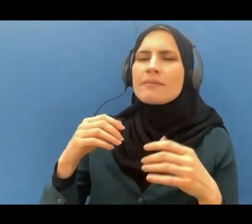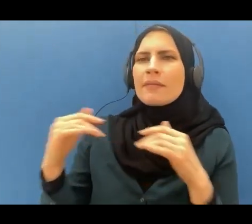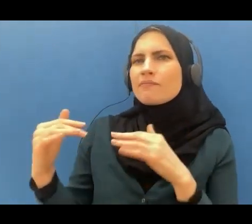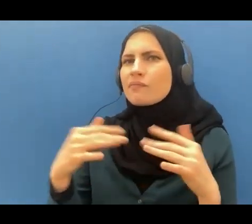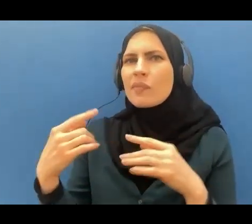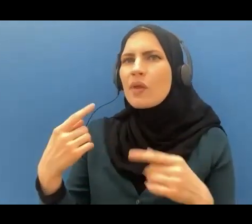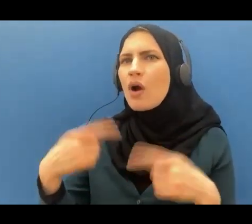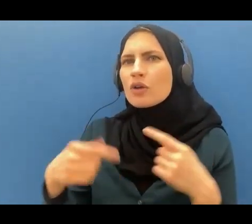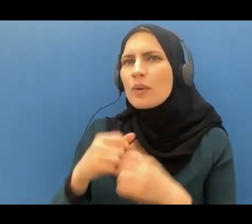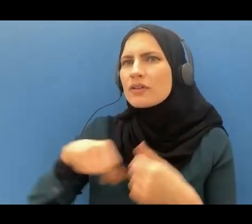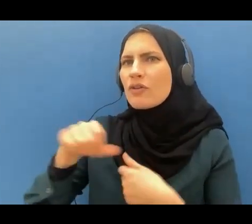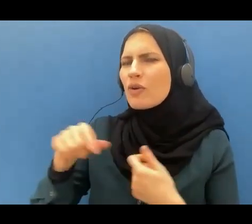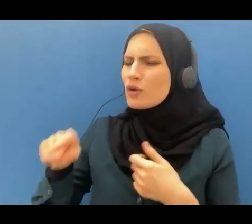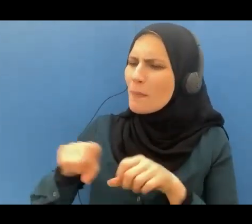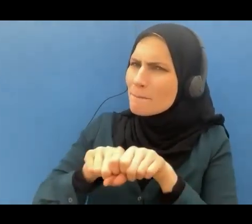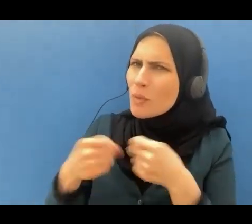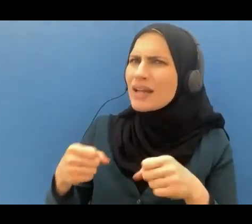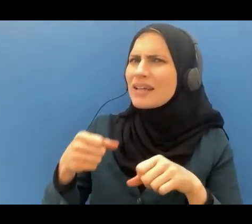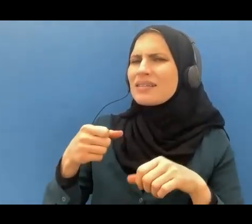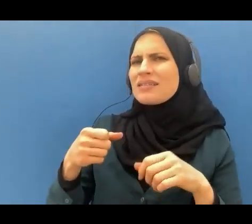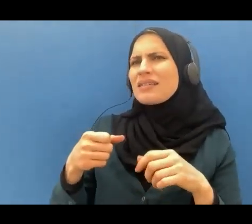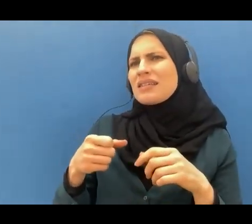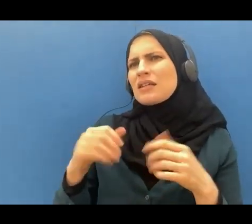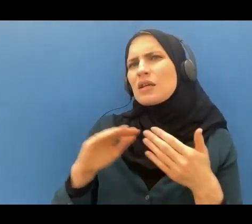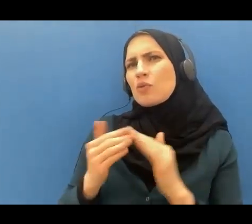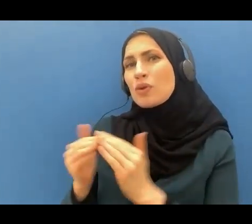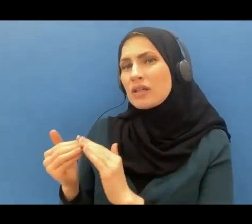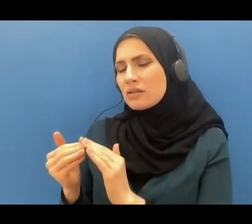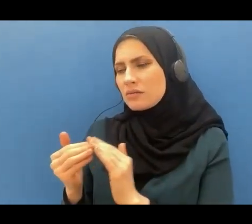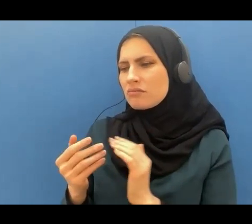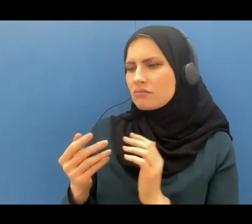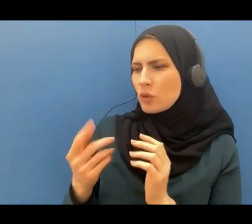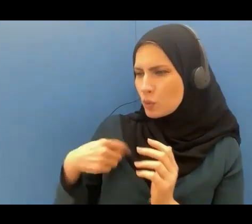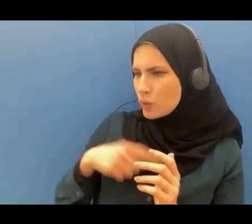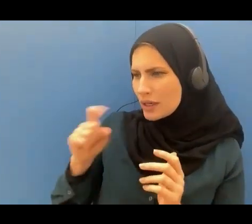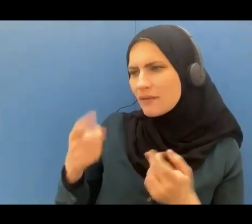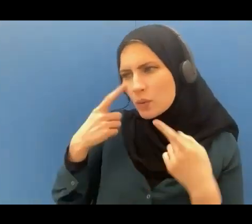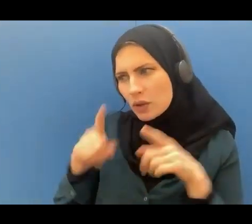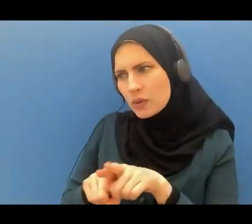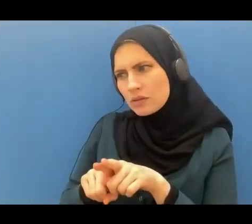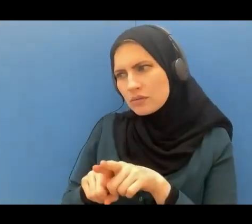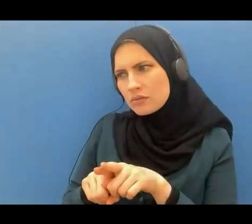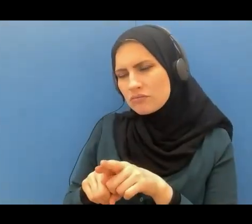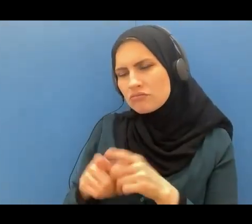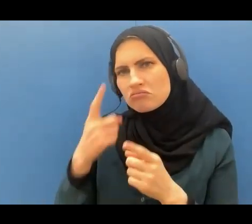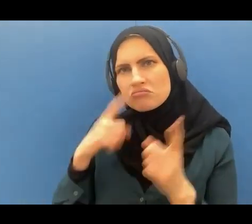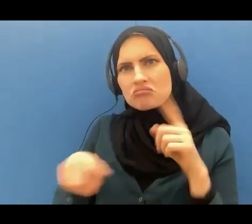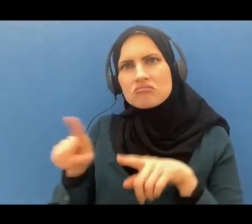community let us come to an agreement okay let us be logical